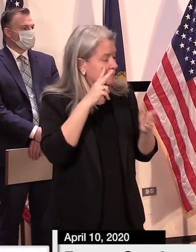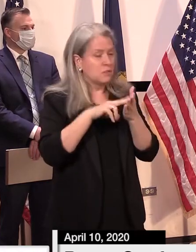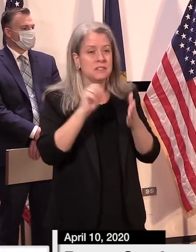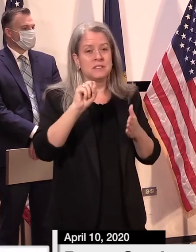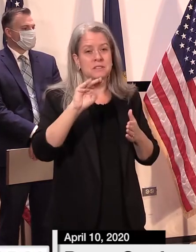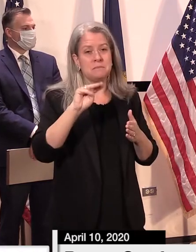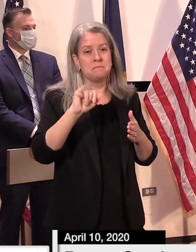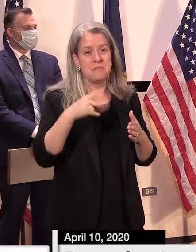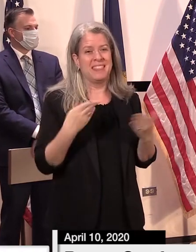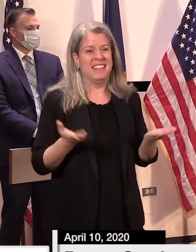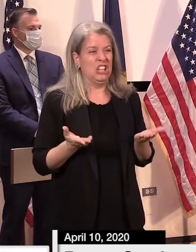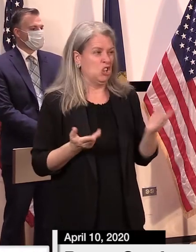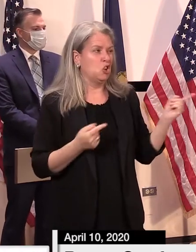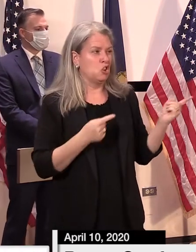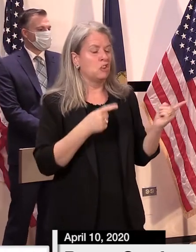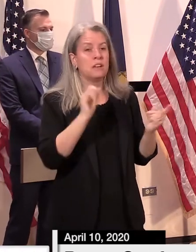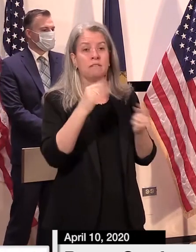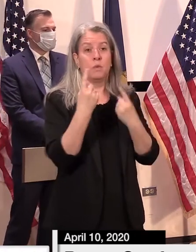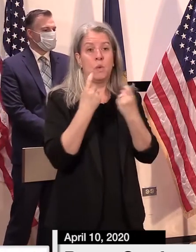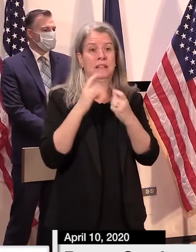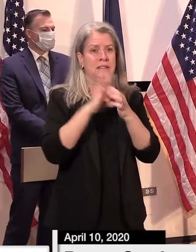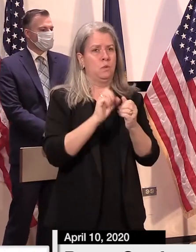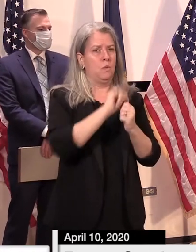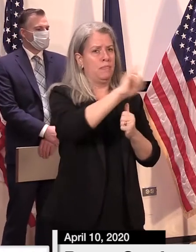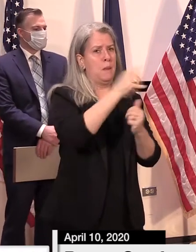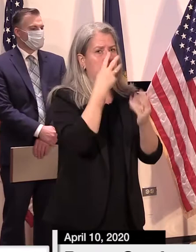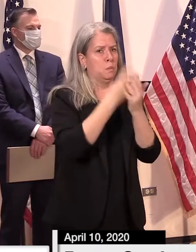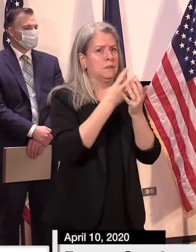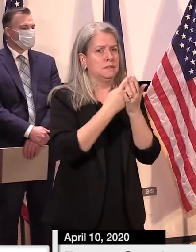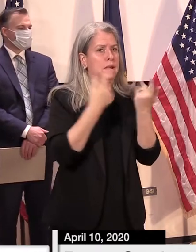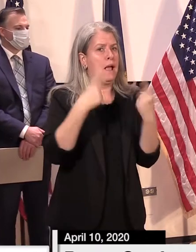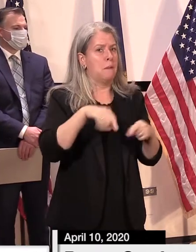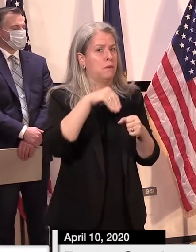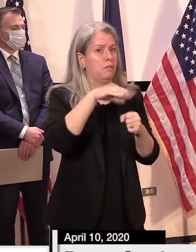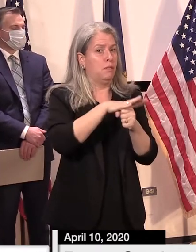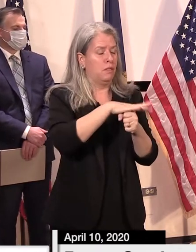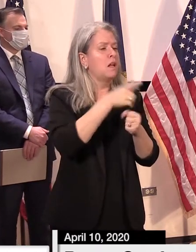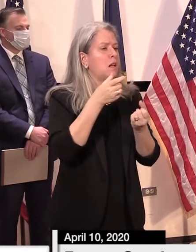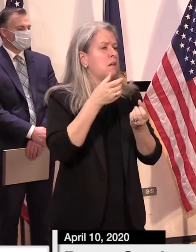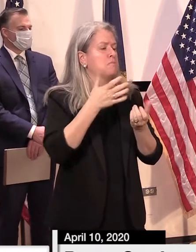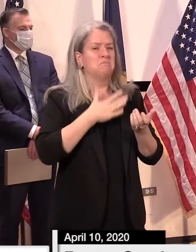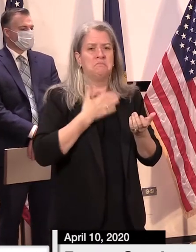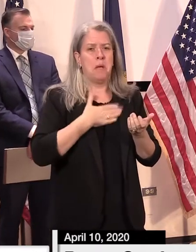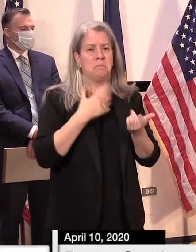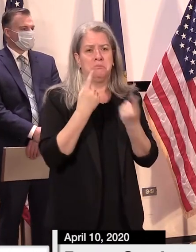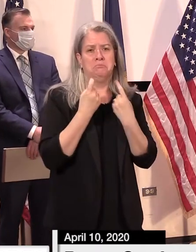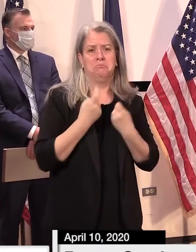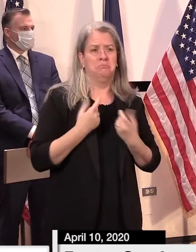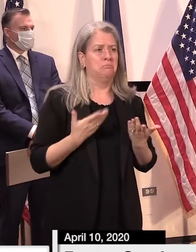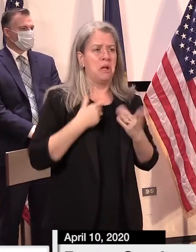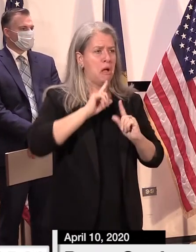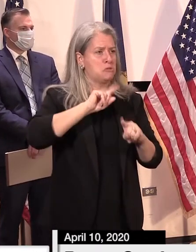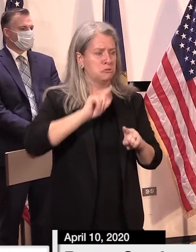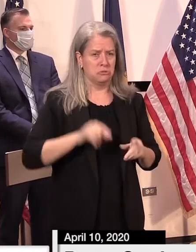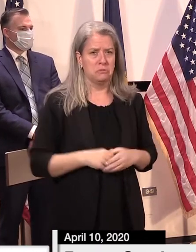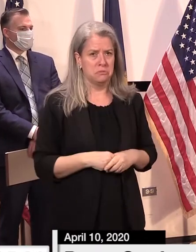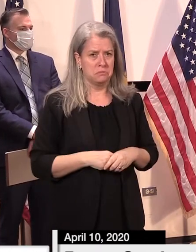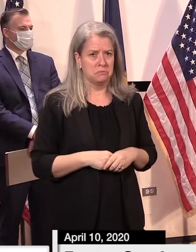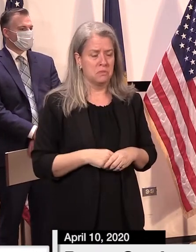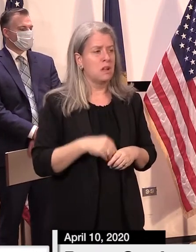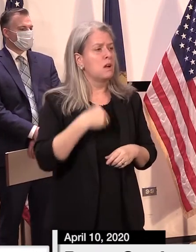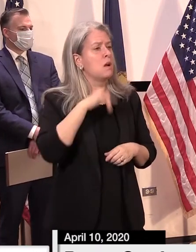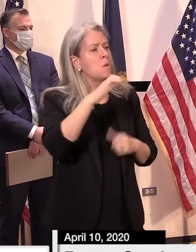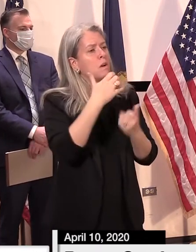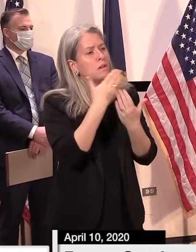– to answer any questions on that situation. But I want to take a minute to recognize the dedicated team of public